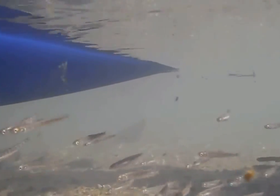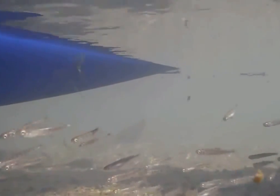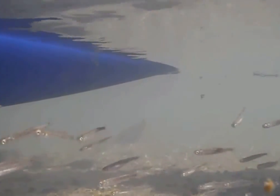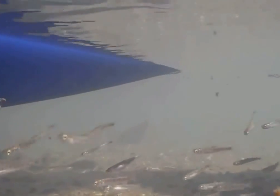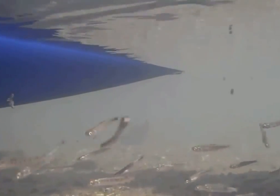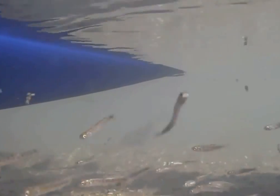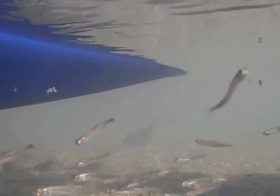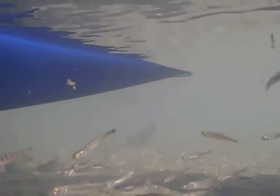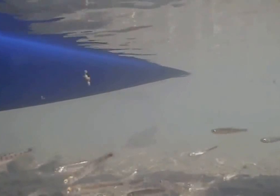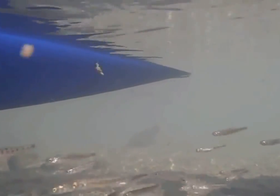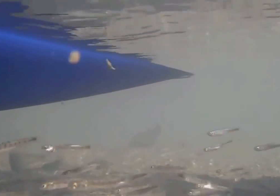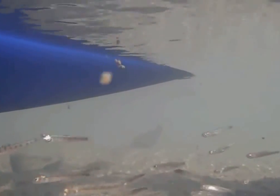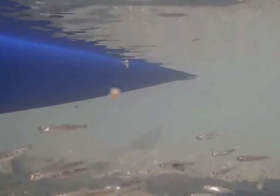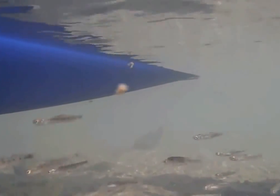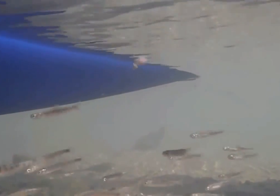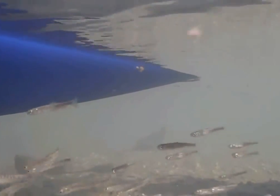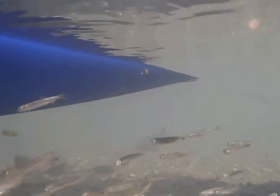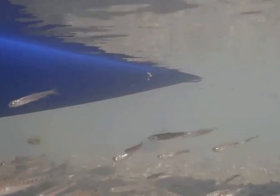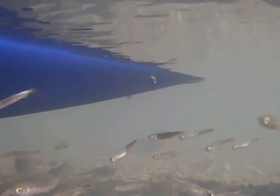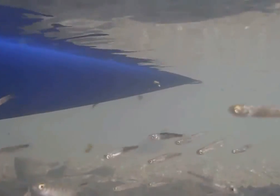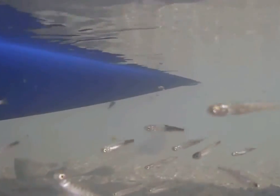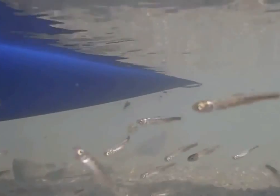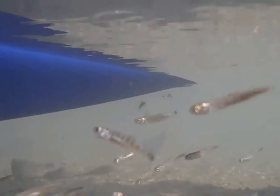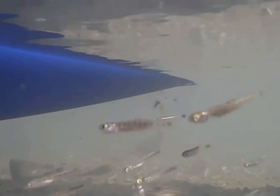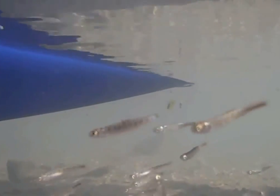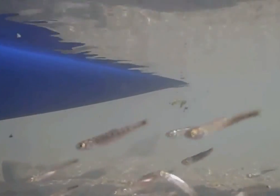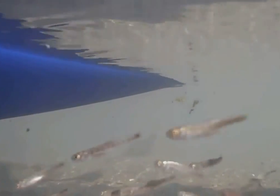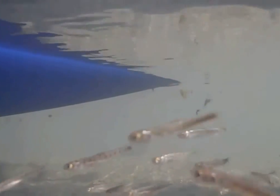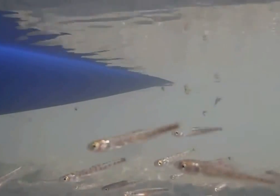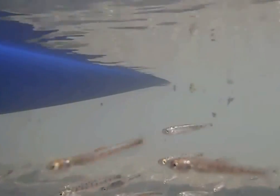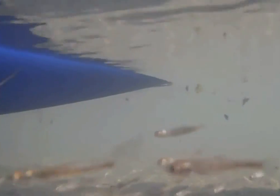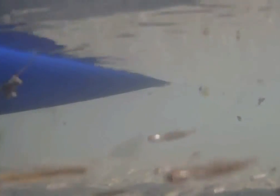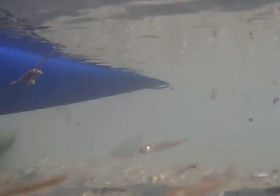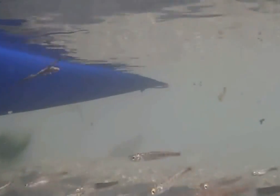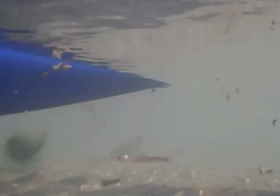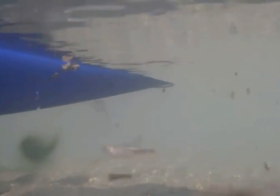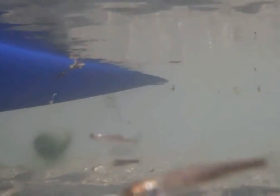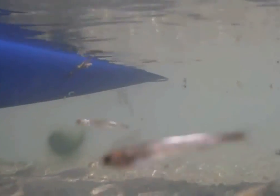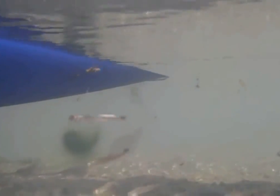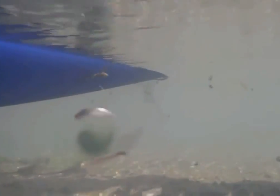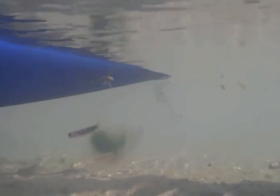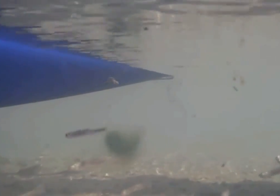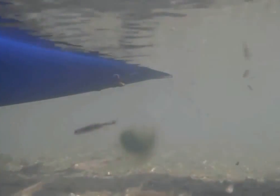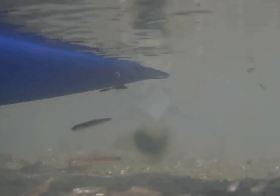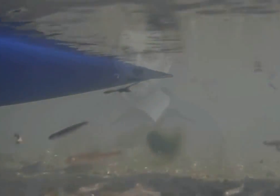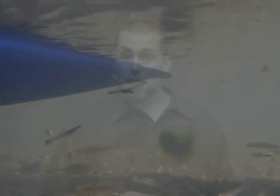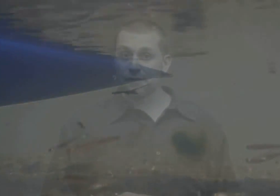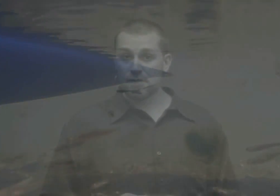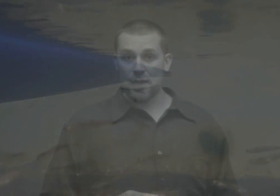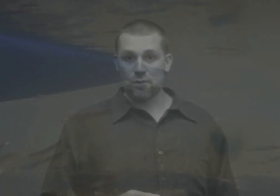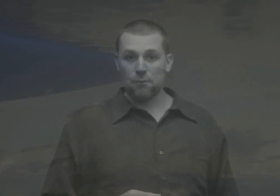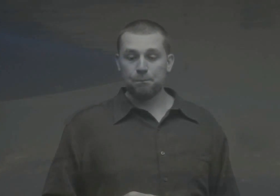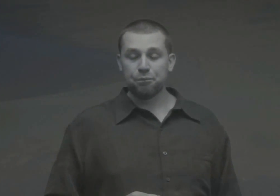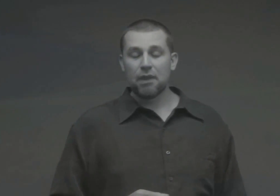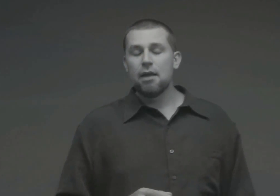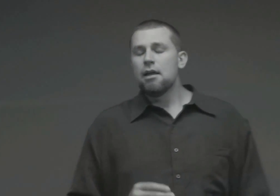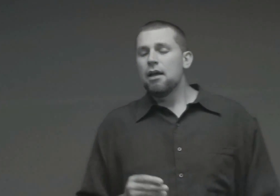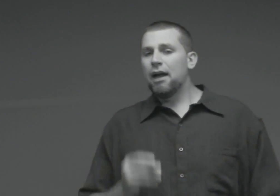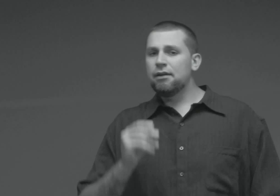Now, after this fry begins to grow, he will enter the fourth stage of his life cycle. And